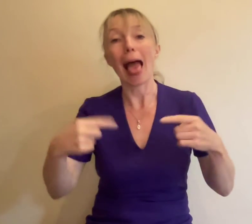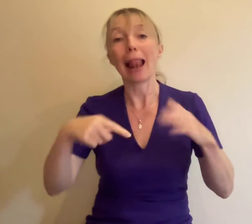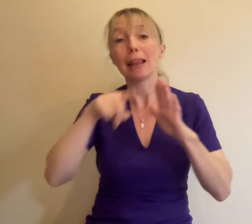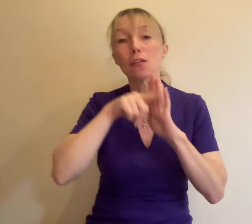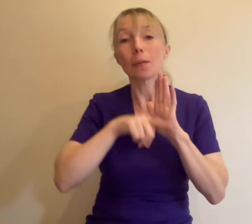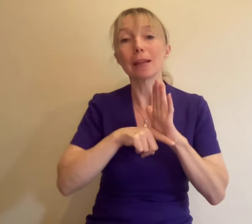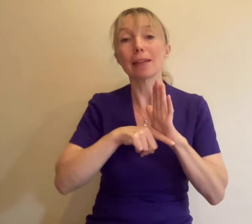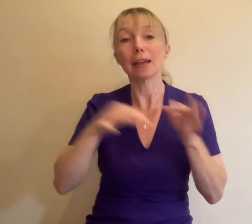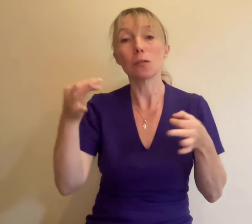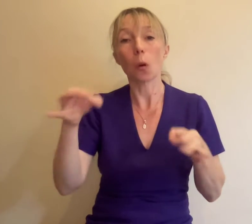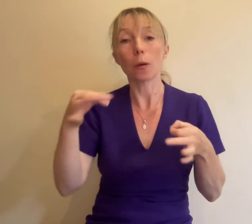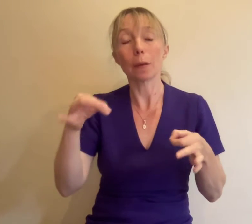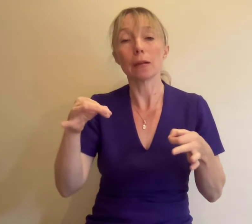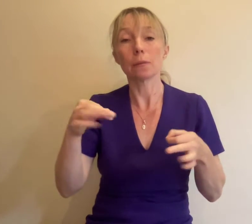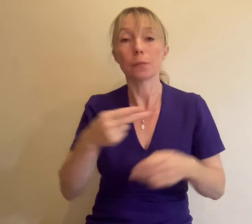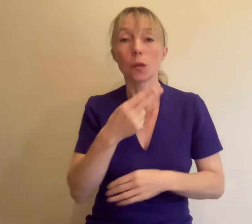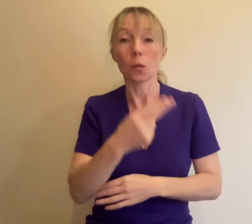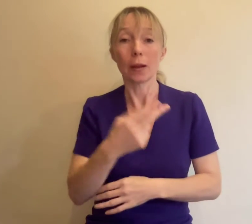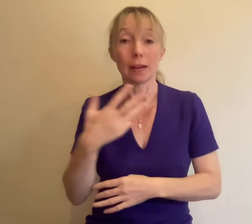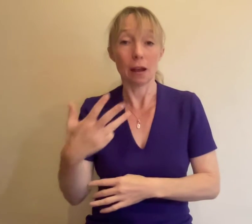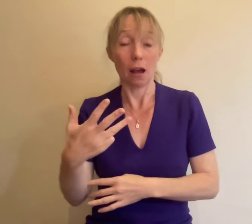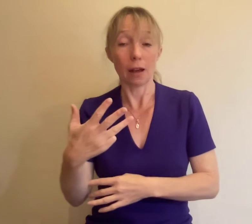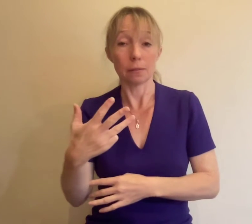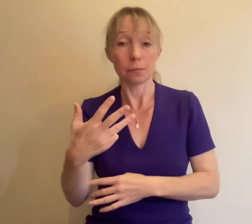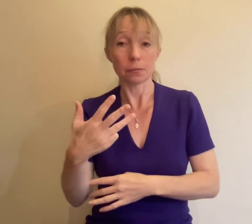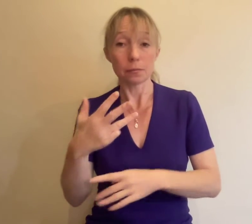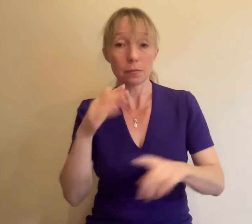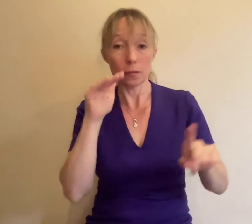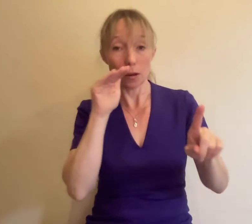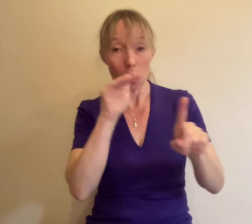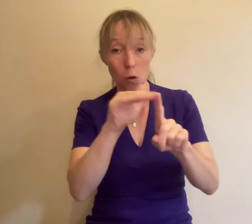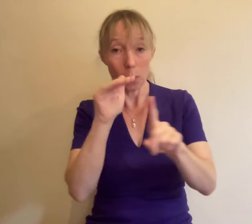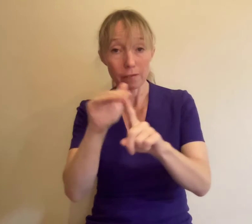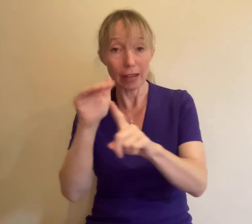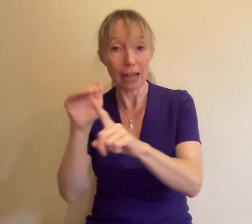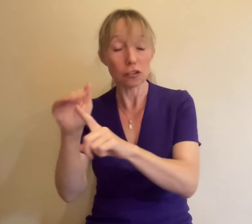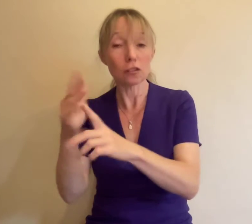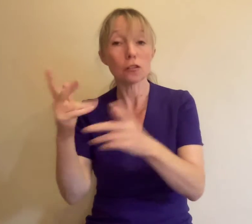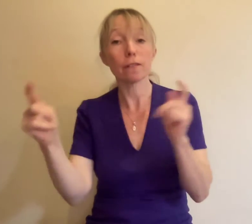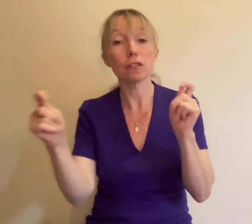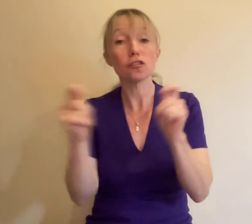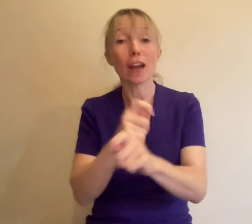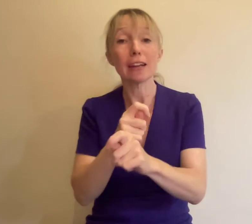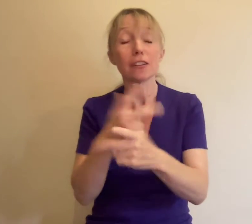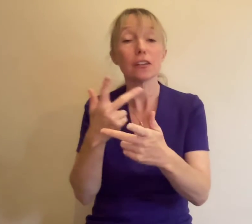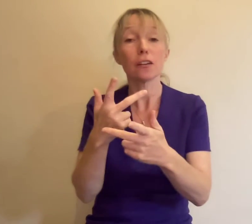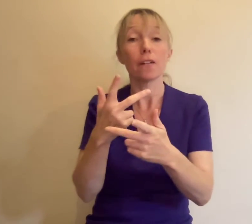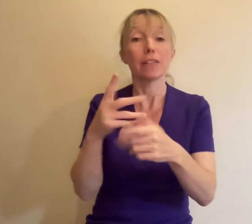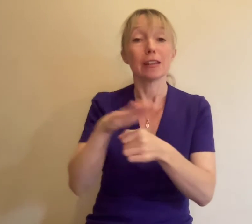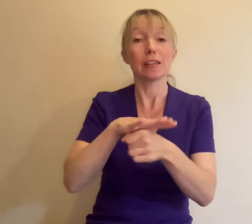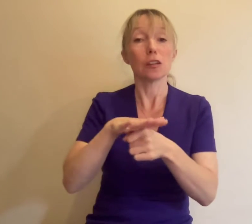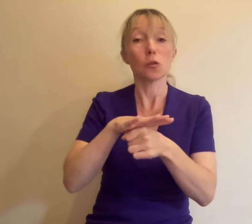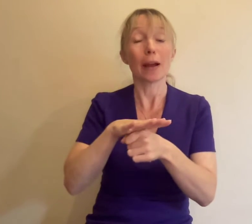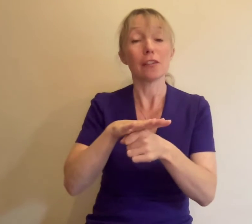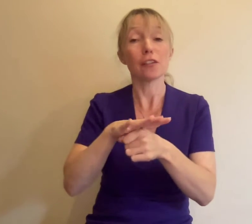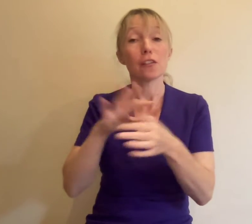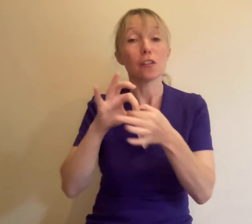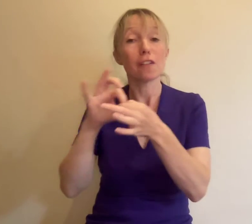29. Notifications of changes in circumstances to the relevant government body or any tax liabilities